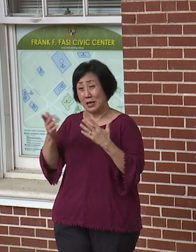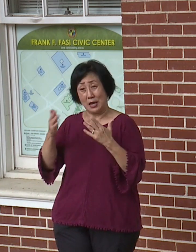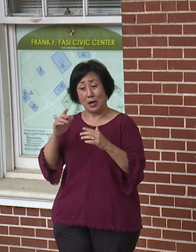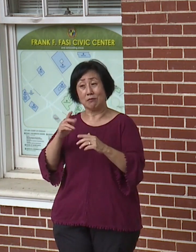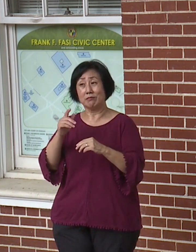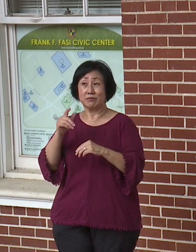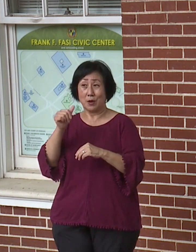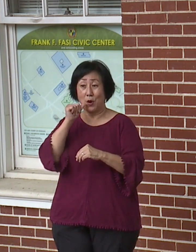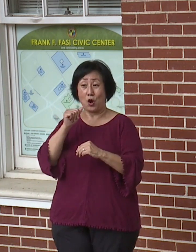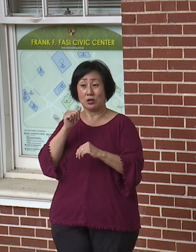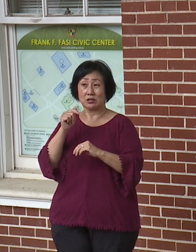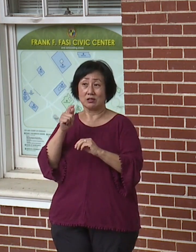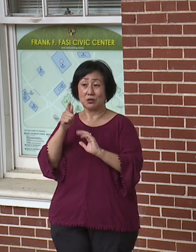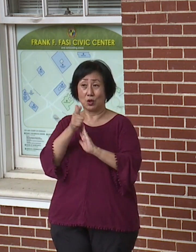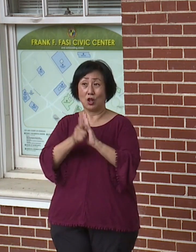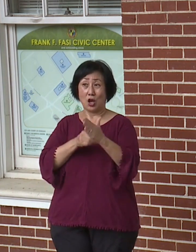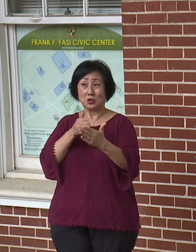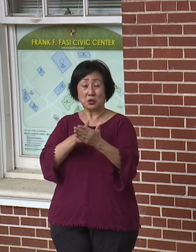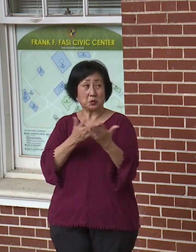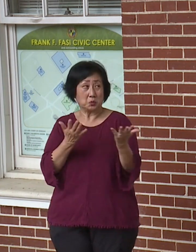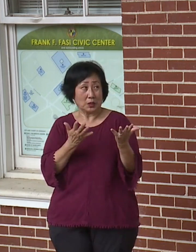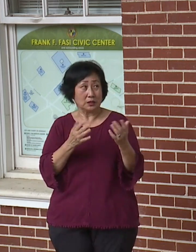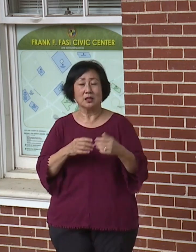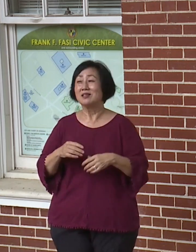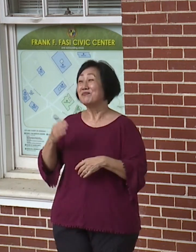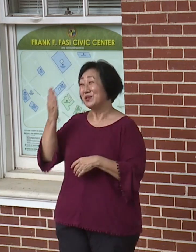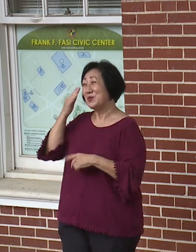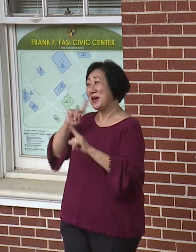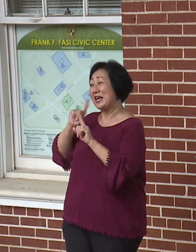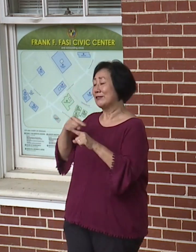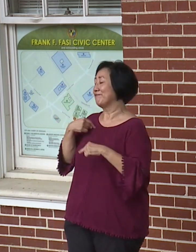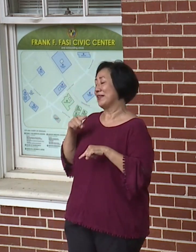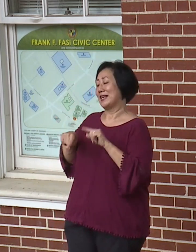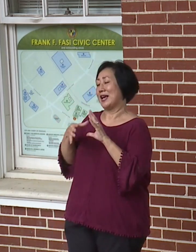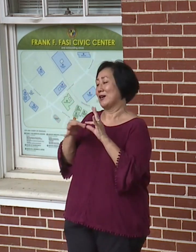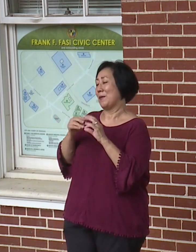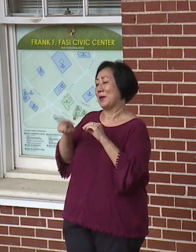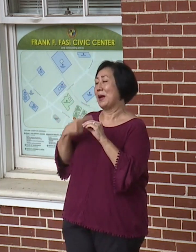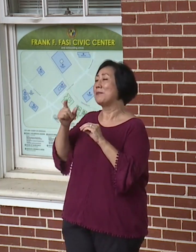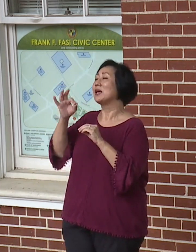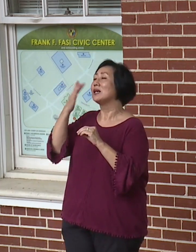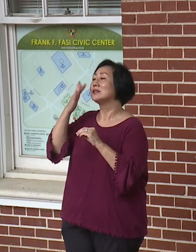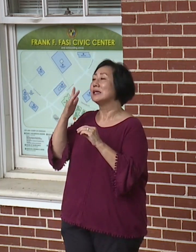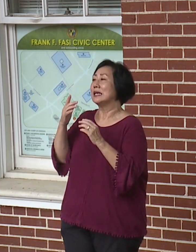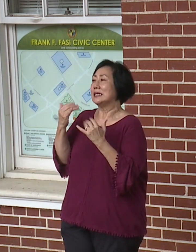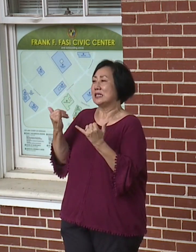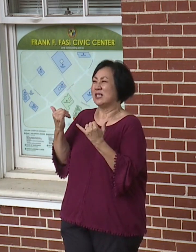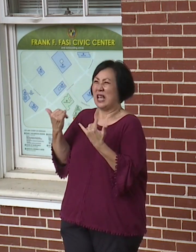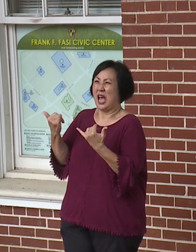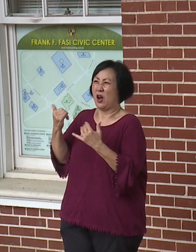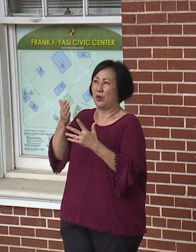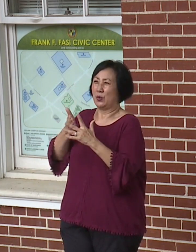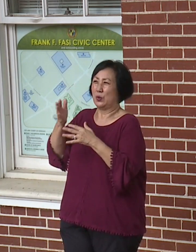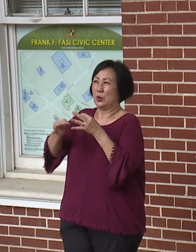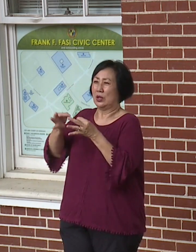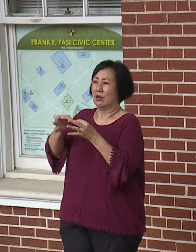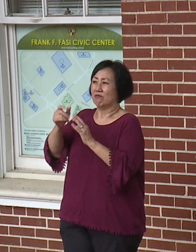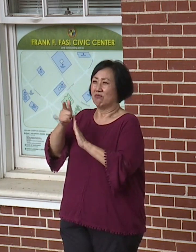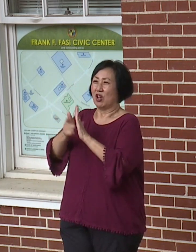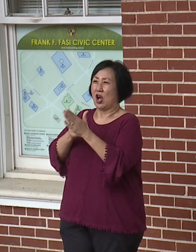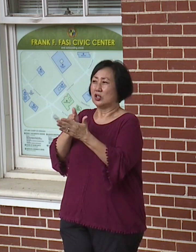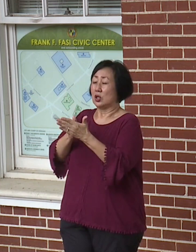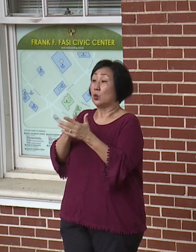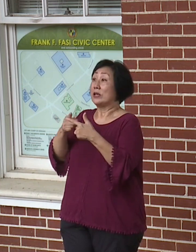but any comment on… Well, you know what the answer is going to be. I can't comment on any pending lawsuit. Once the lawsuit is